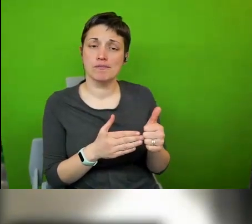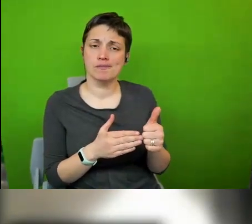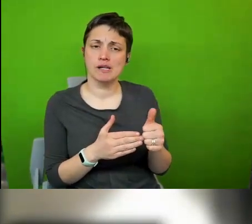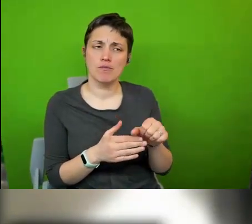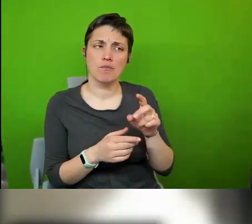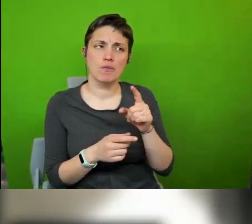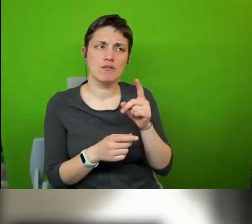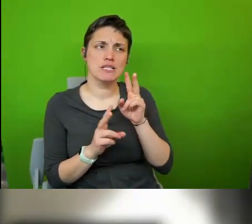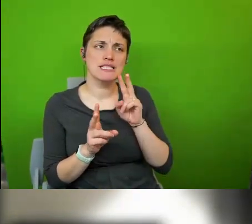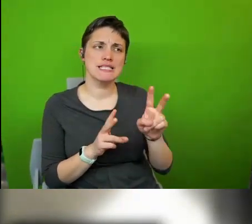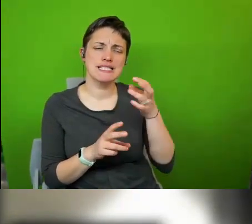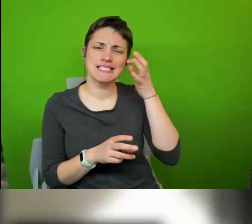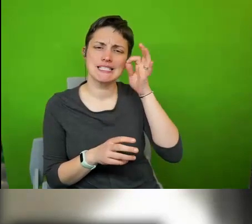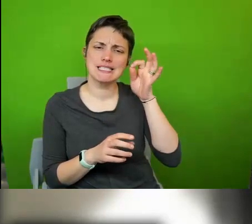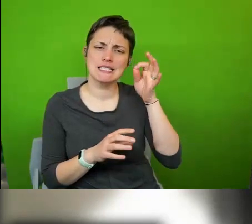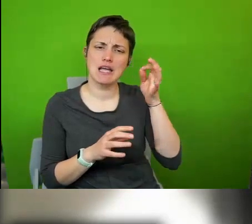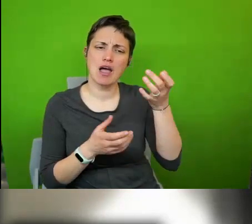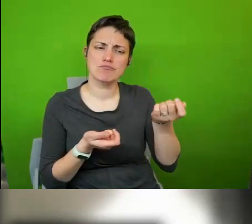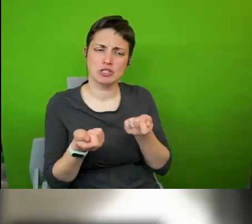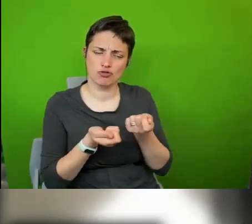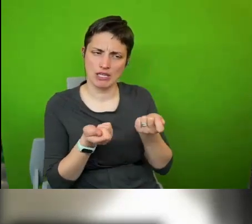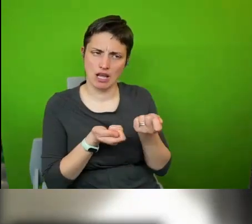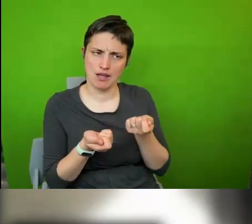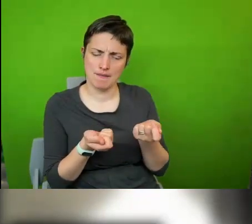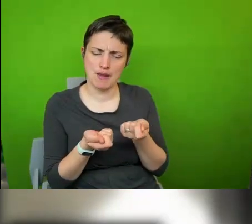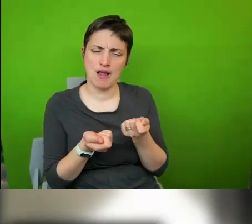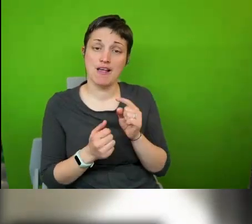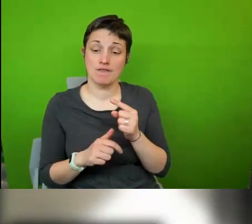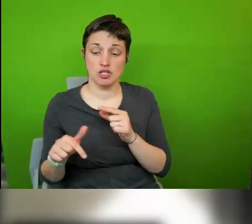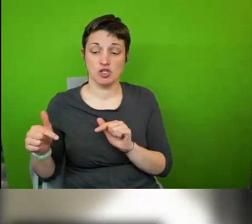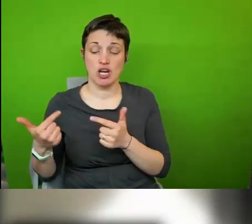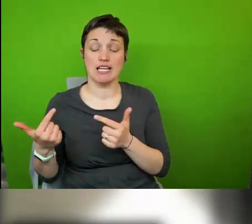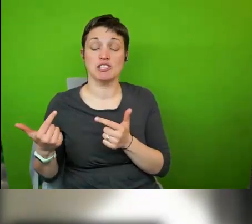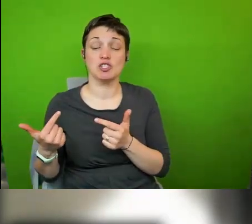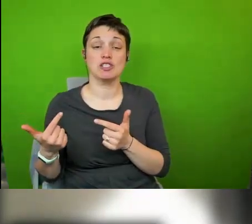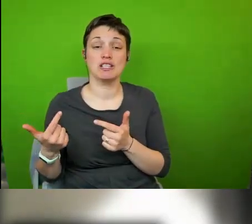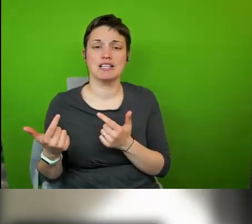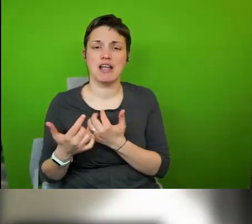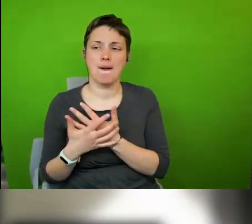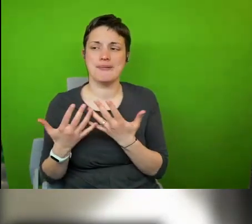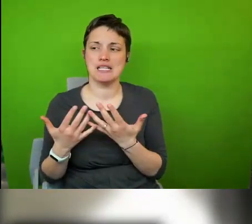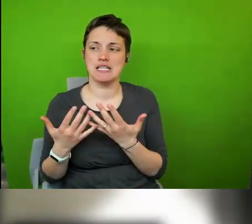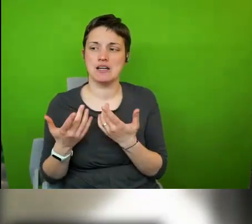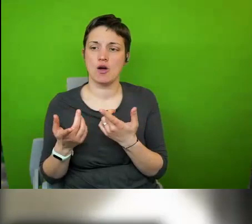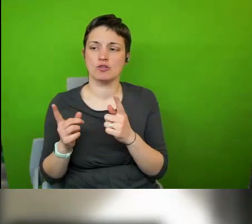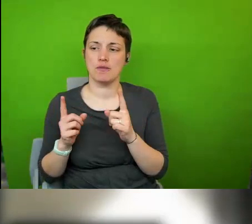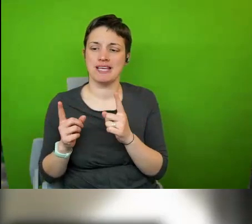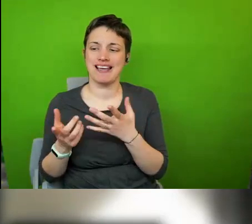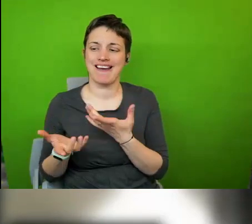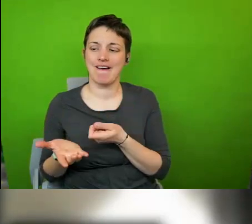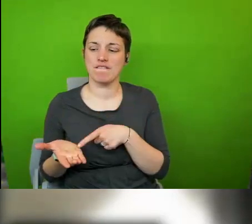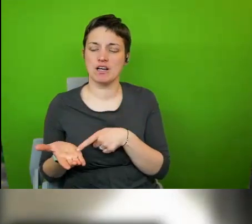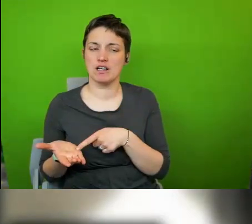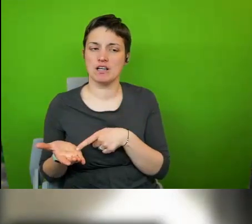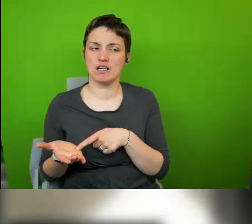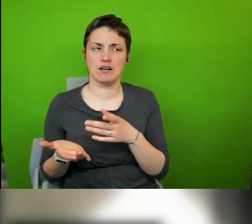administrators the first challenge is to come to terms with the amount of autonomy or non-existing autonomy that the others